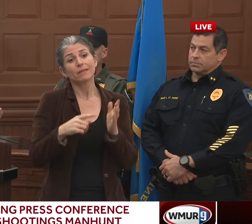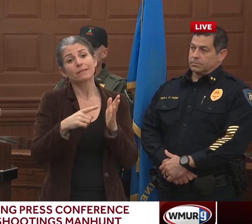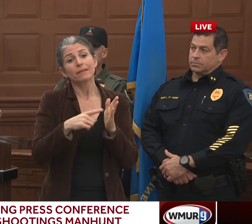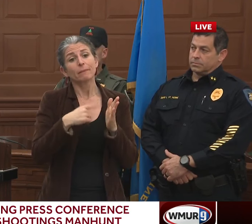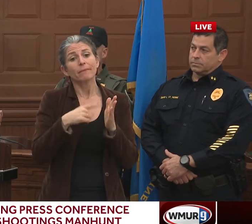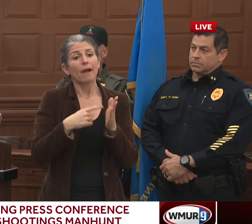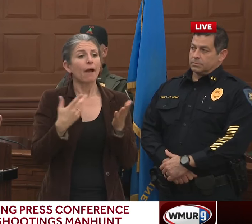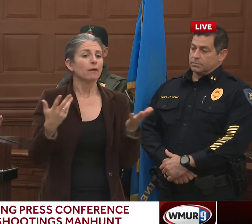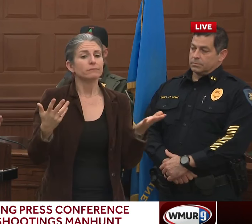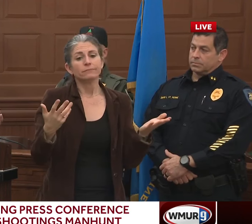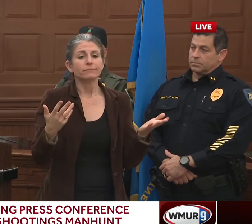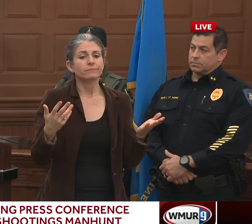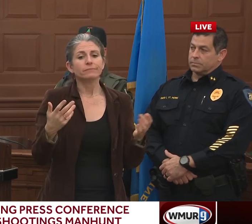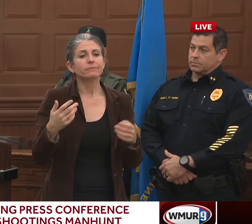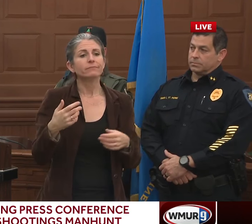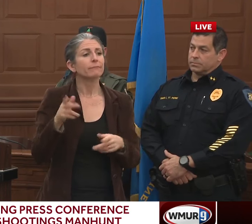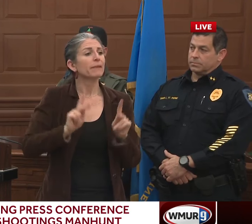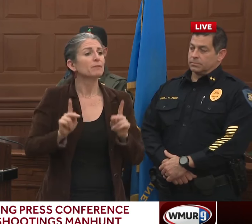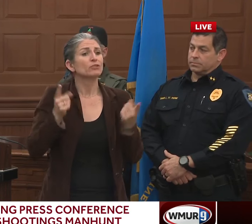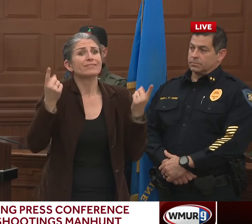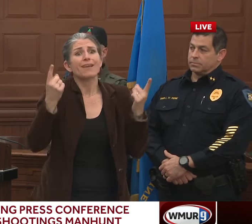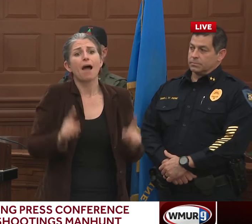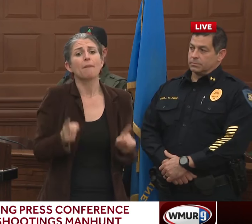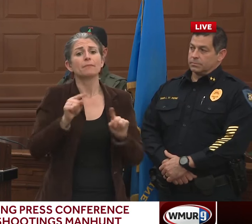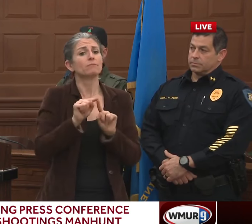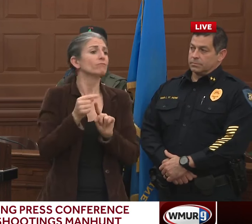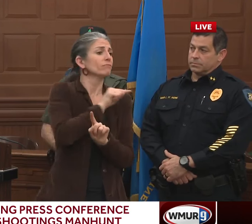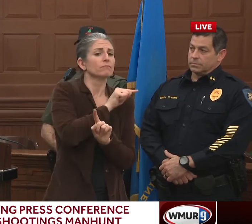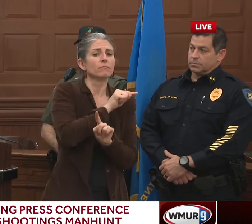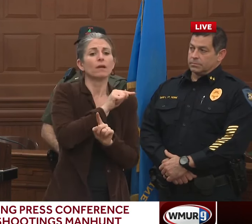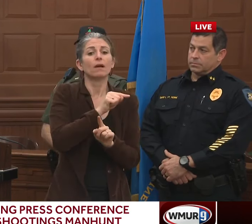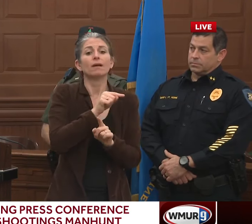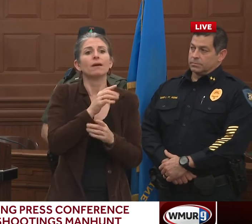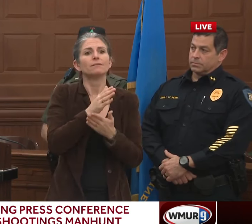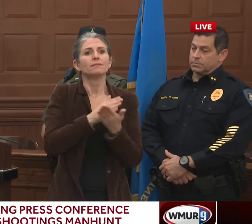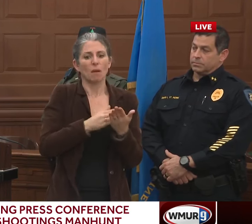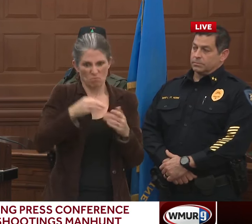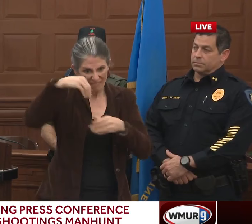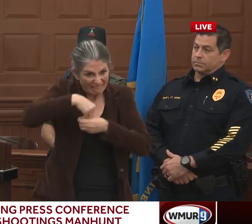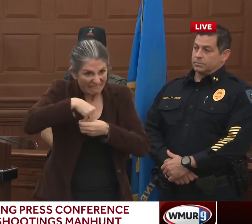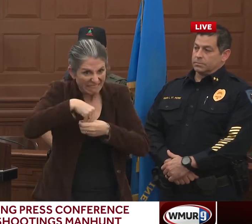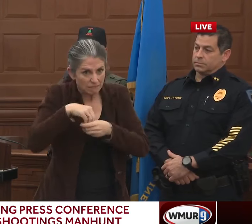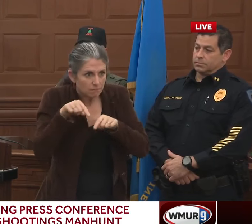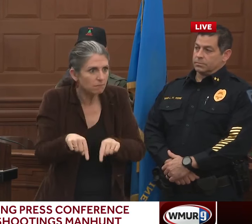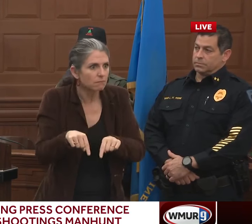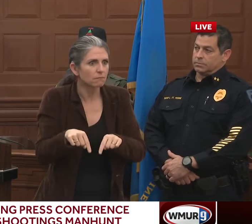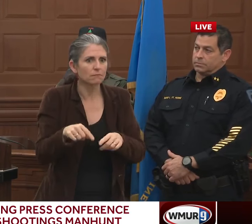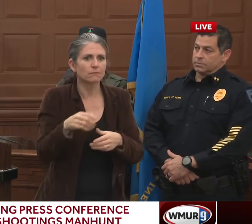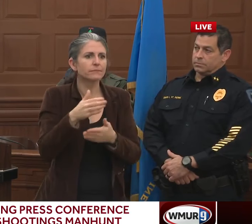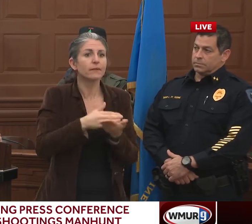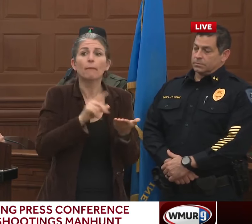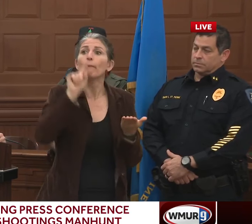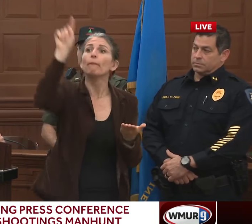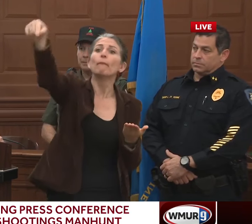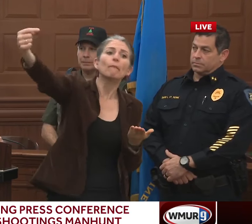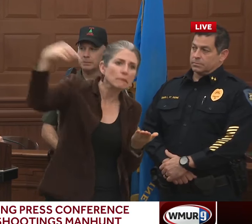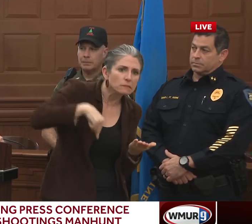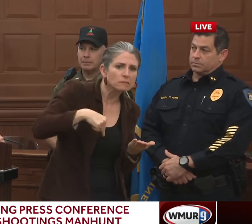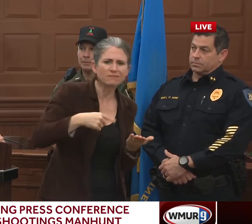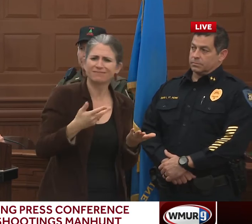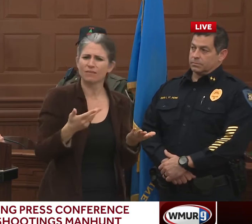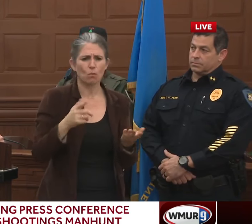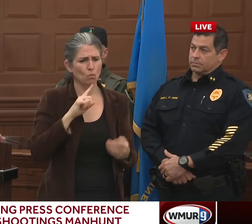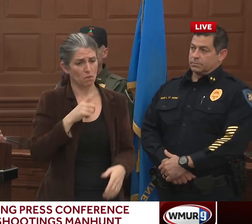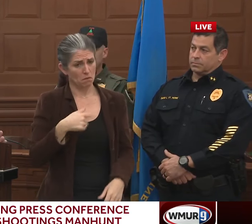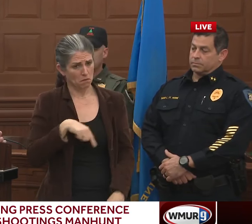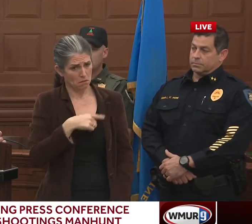boy, I'm right around the corner when all this stuff happens. And sometimes I'm on the other side of the city when other stuff happens. We're very, very lucky that the officers were